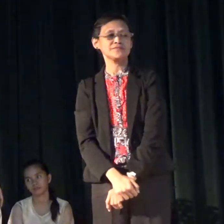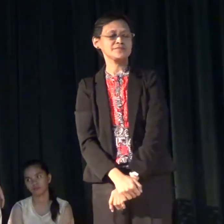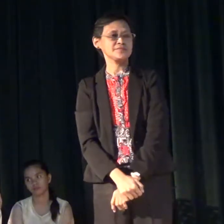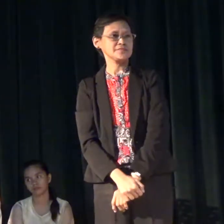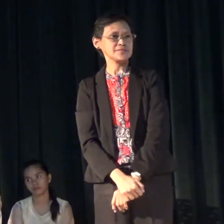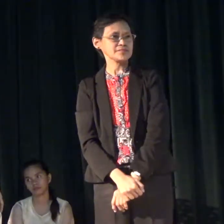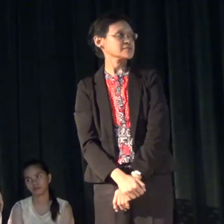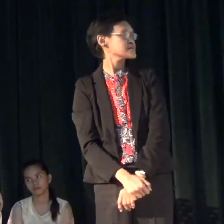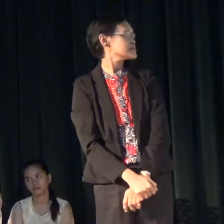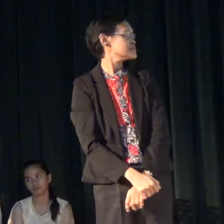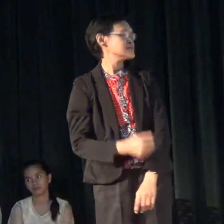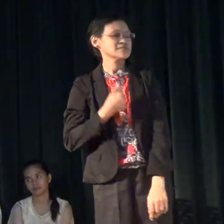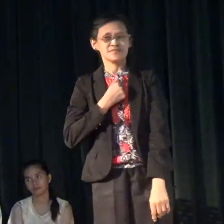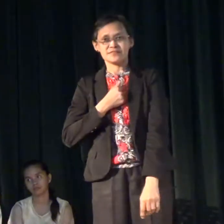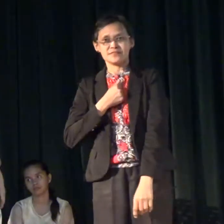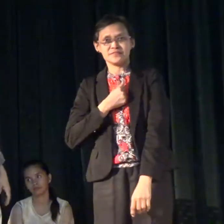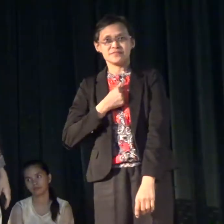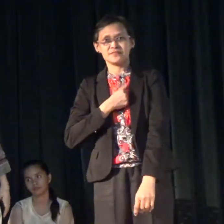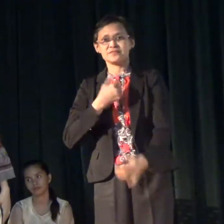Now,